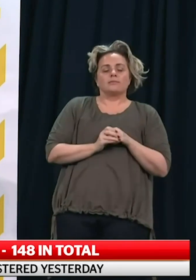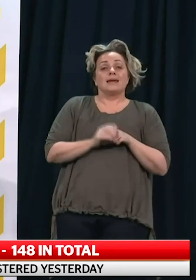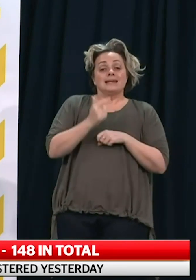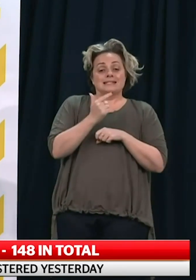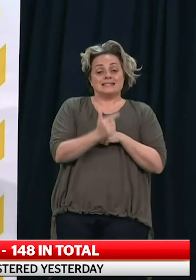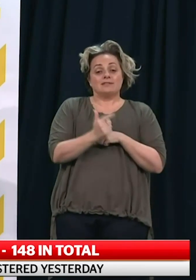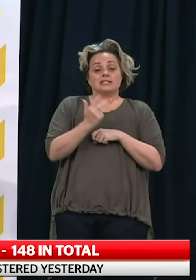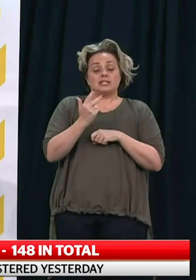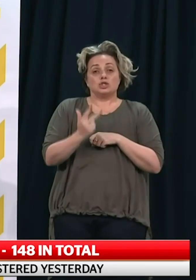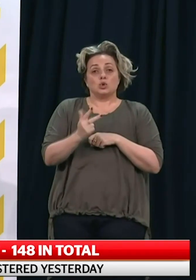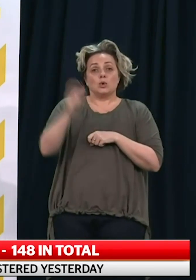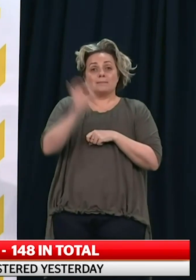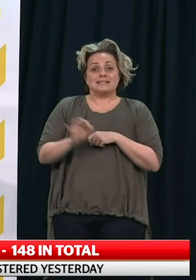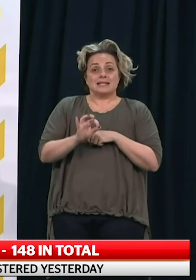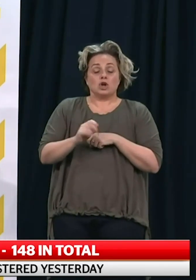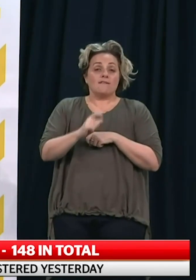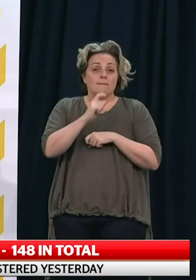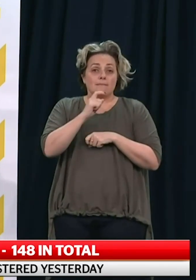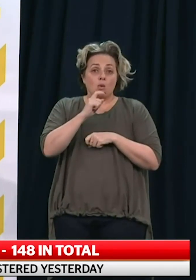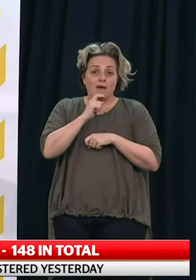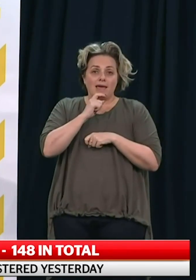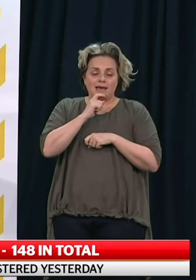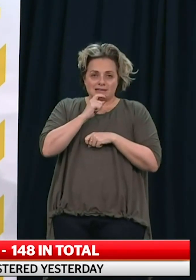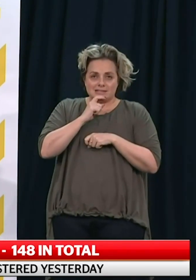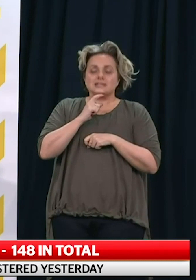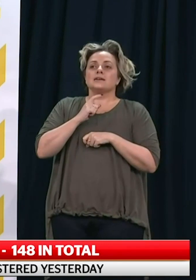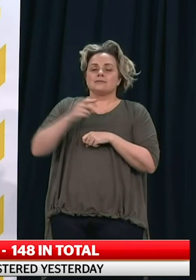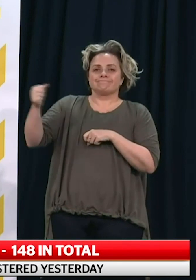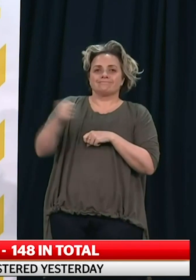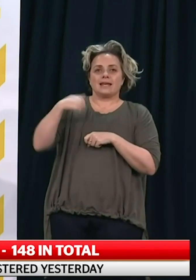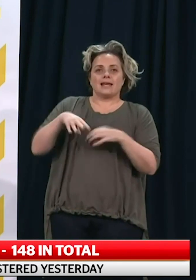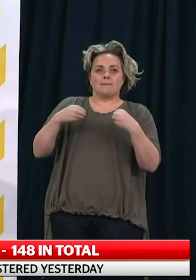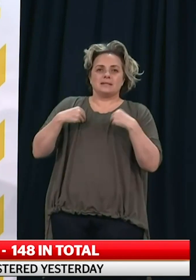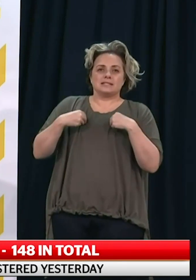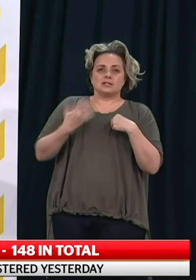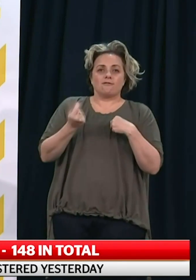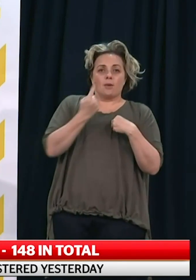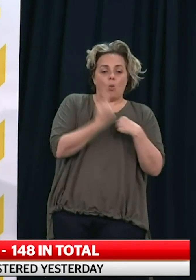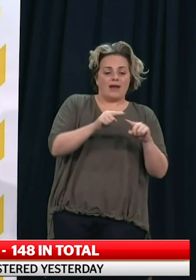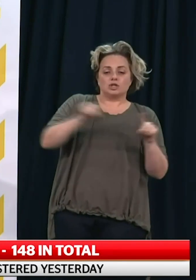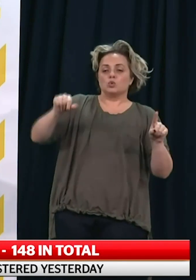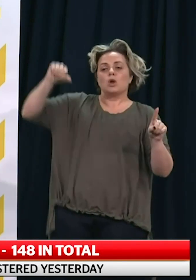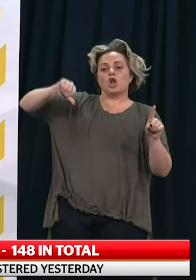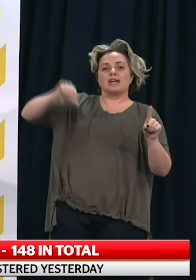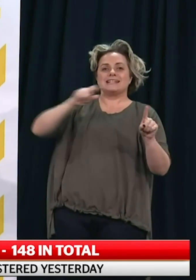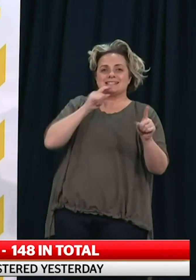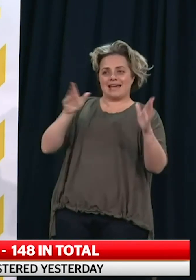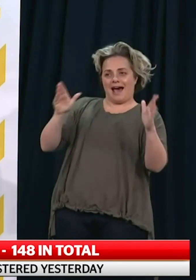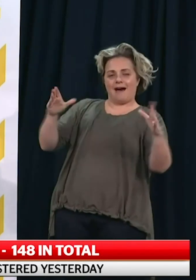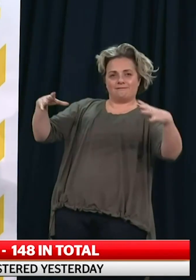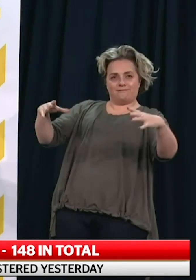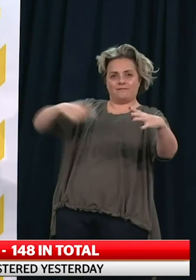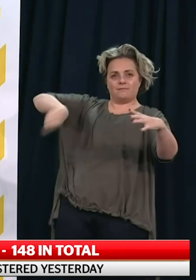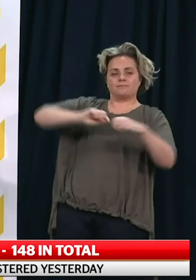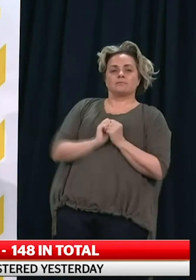of employees covered by the wage subsidy are employed by businesses with between 1 and 19 staff members. Nearly